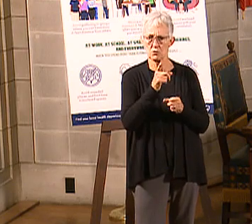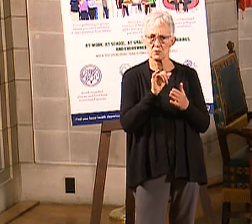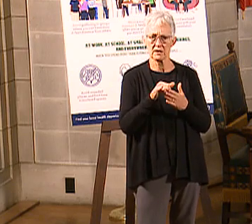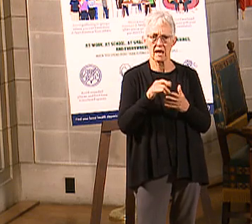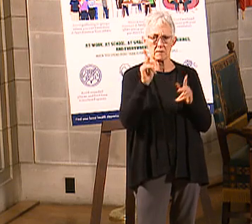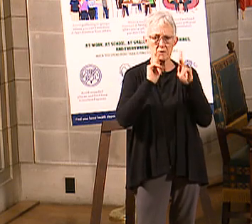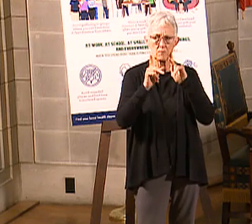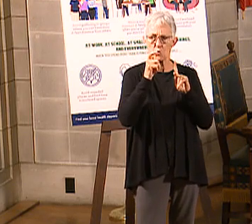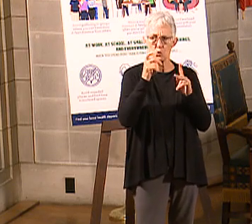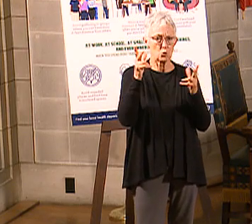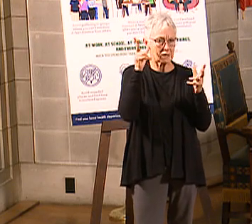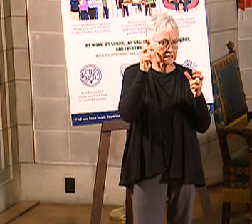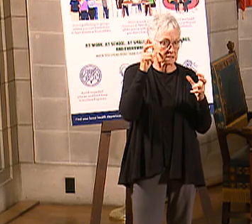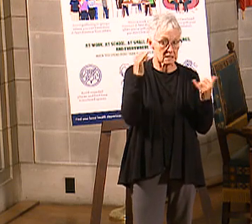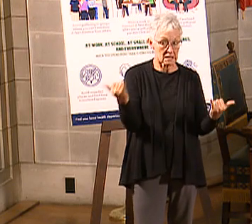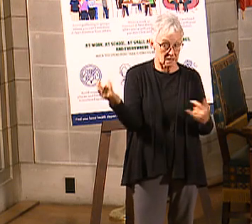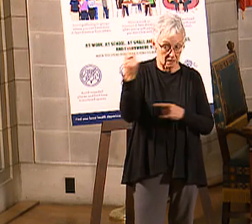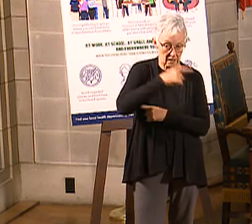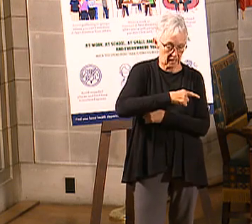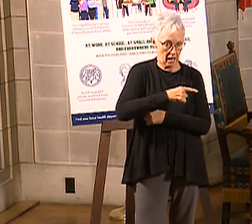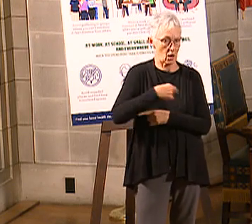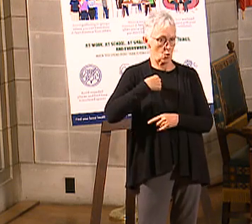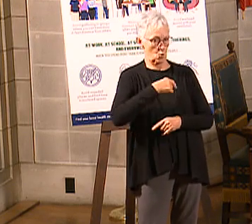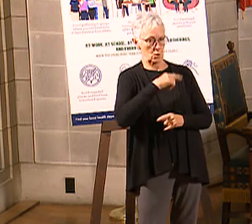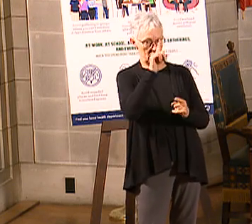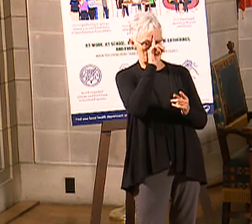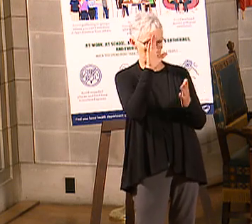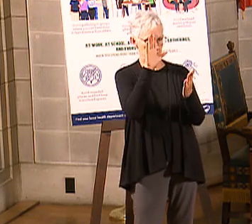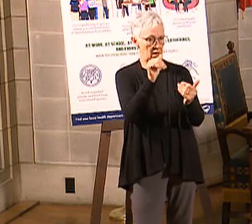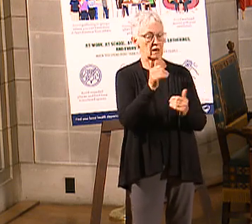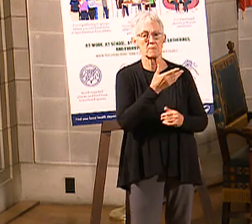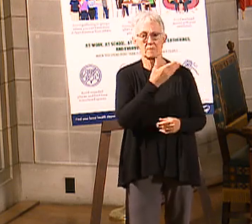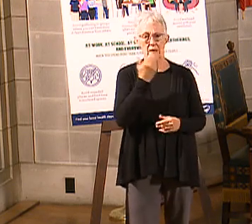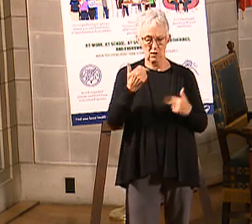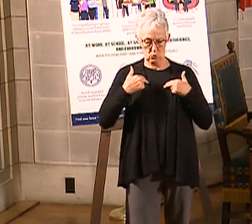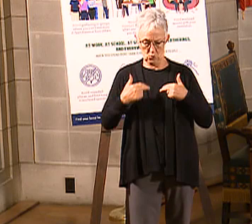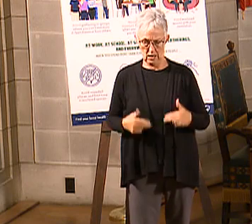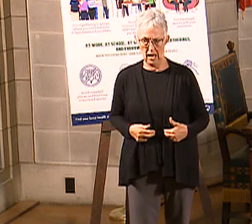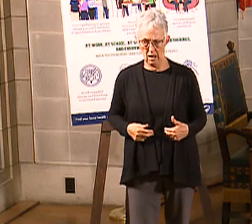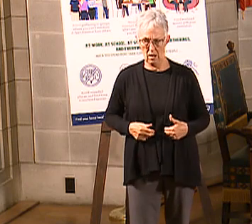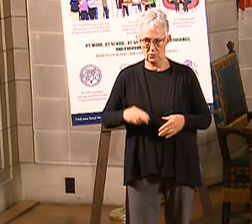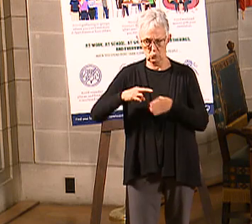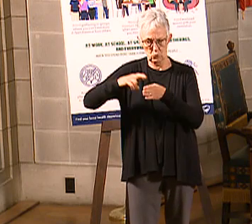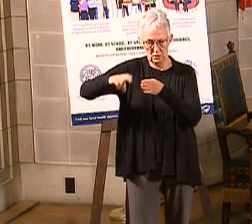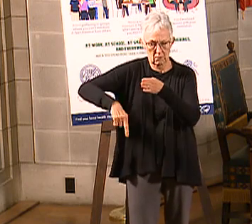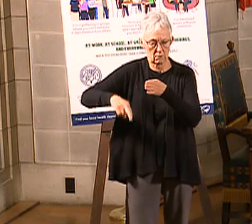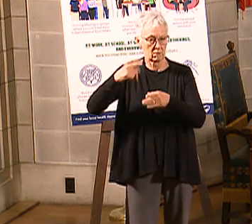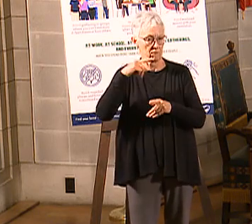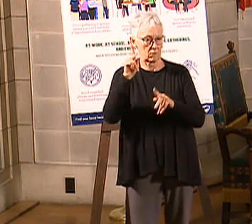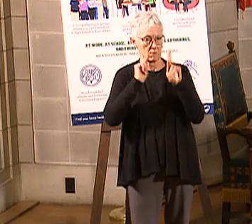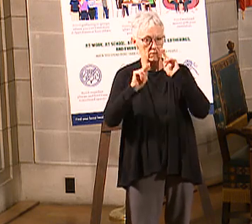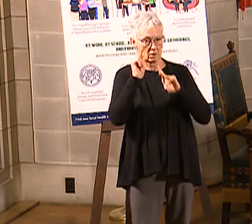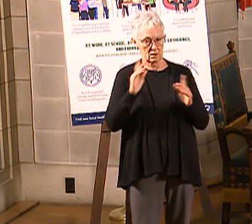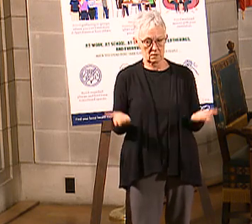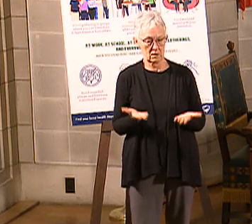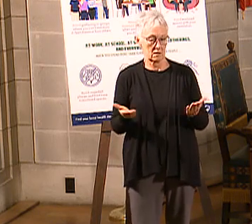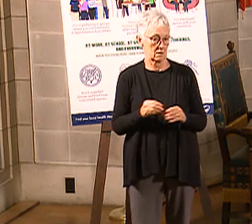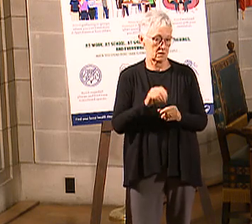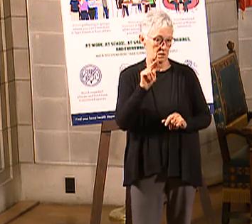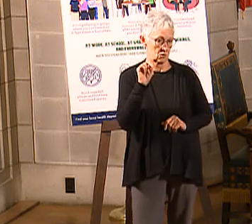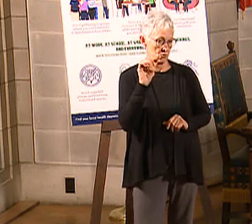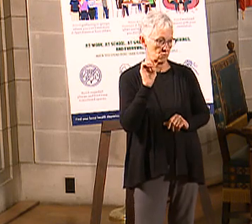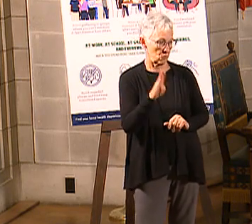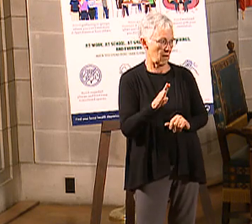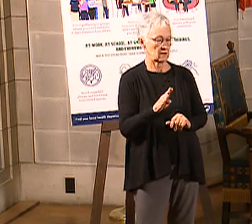conference are aware that we expect better health outcomes for Nebraskans. We also believe that people will live